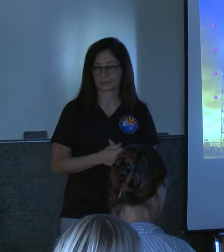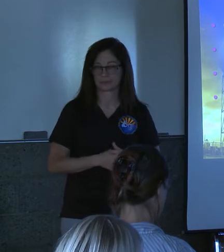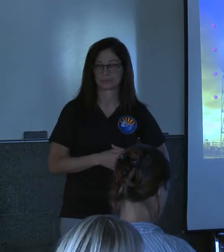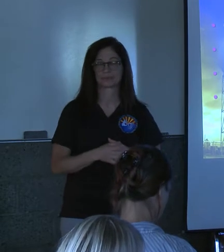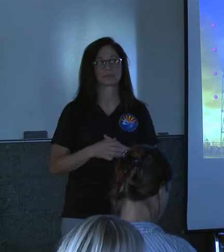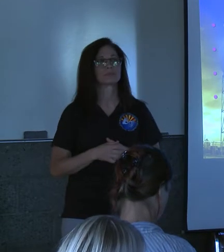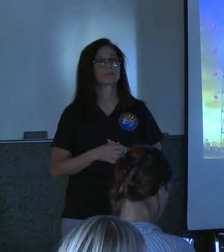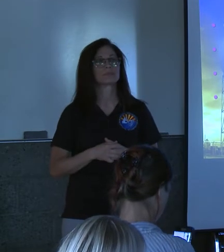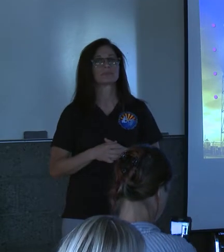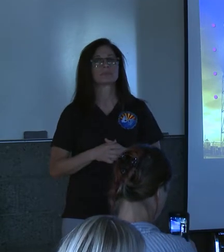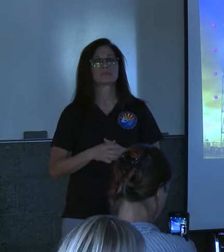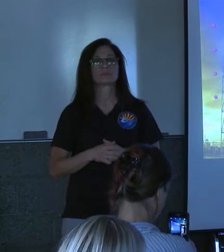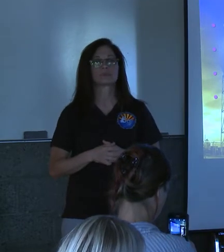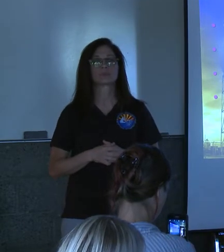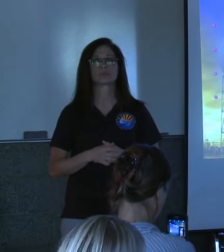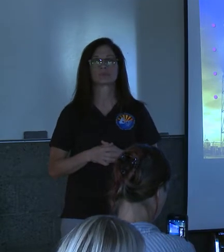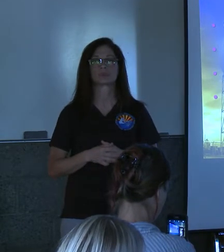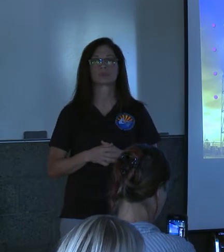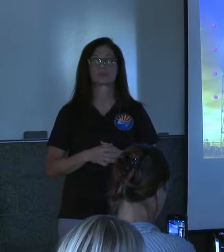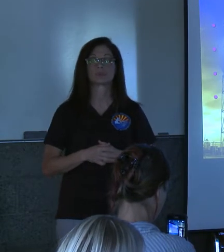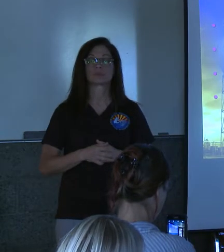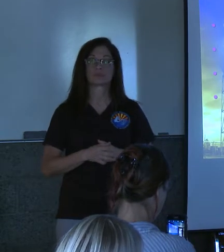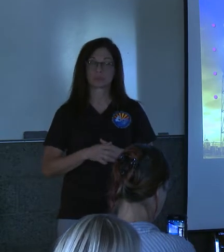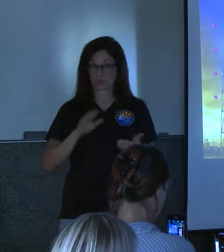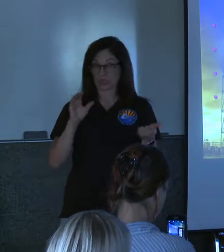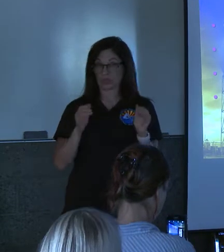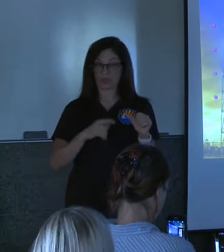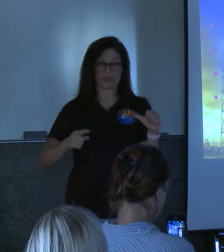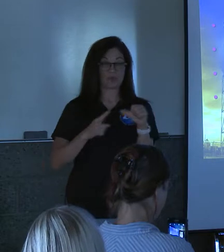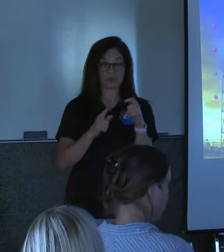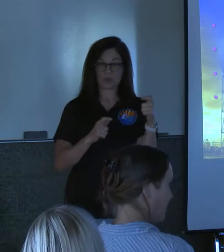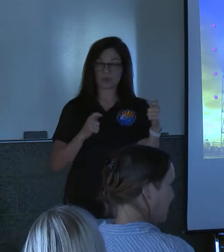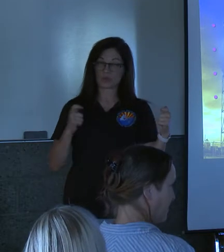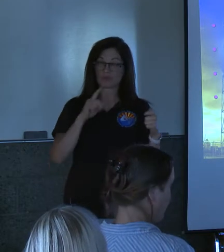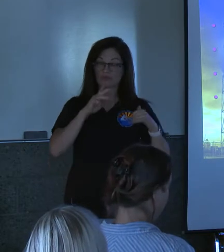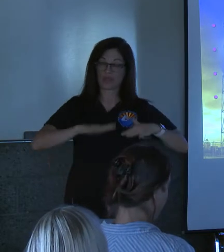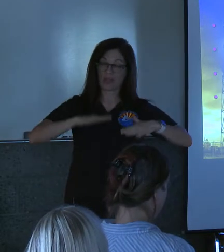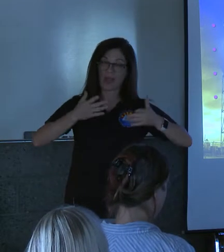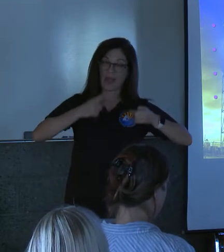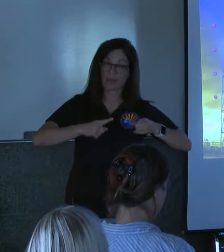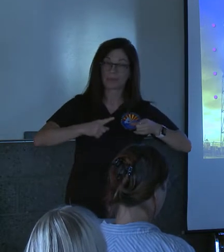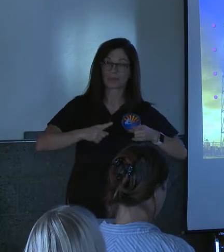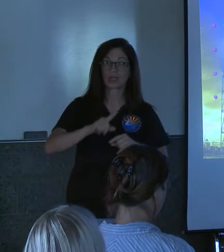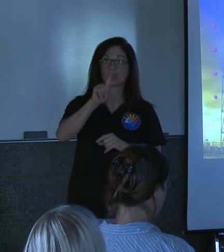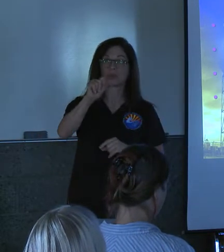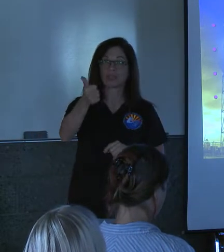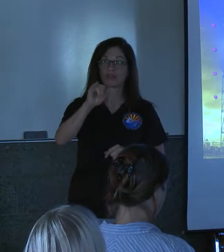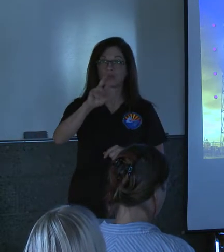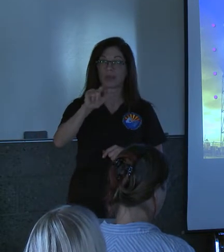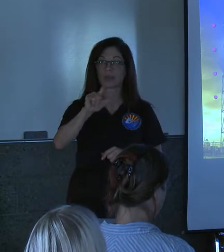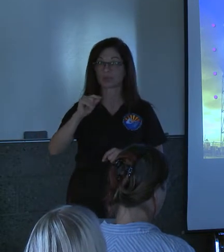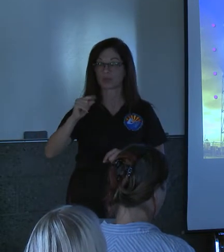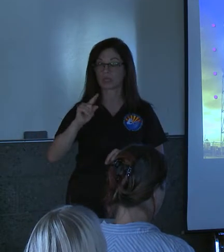if you want to compare it to the first major flood we had in 2010 on july 20th the